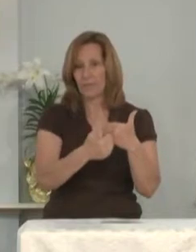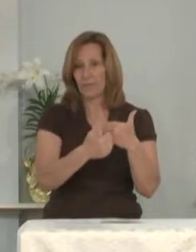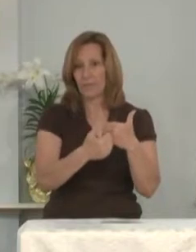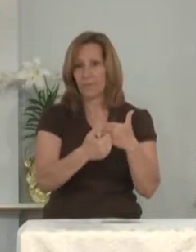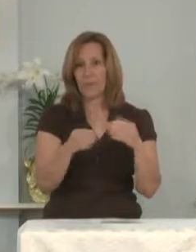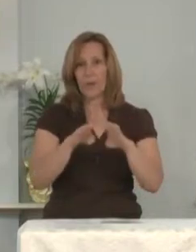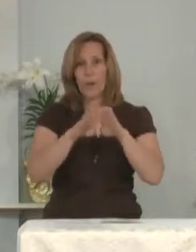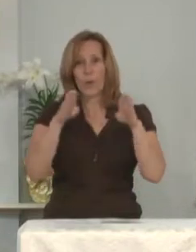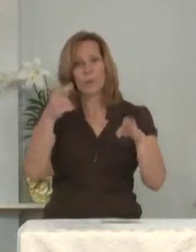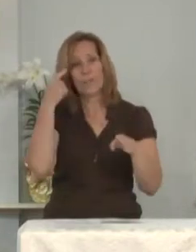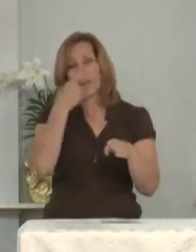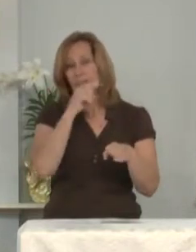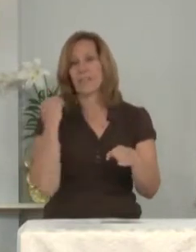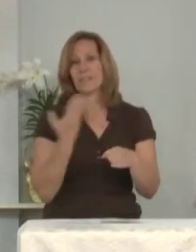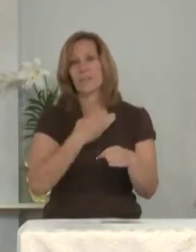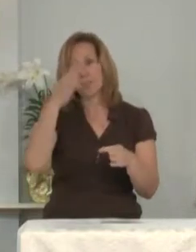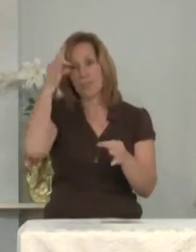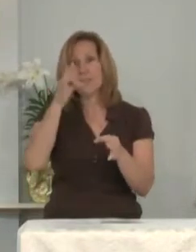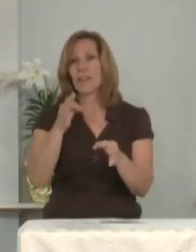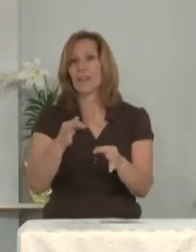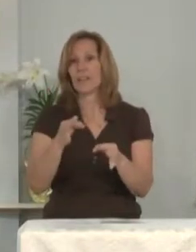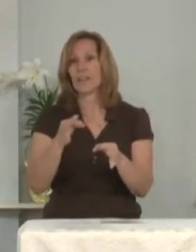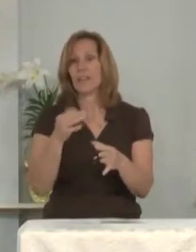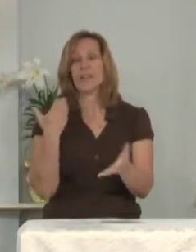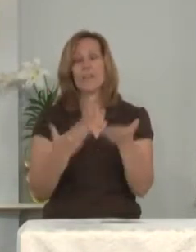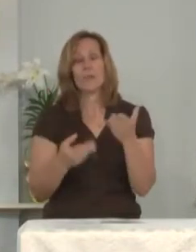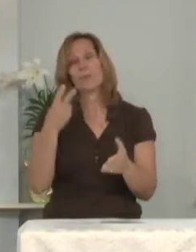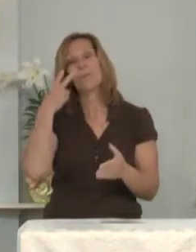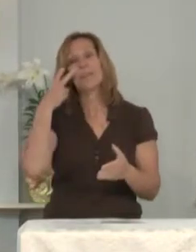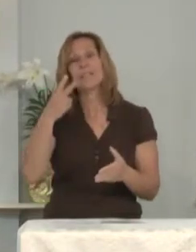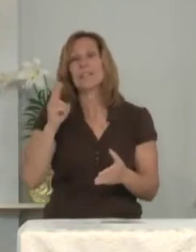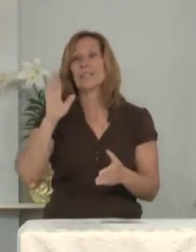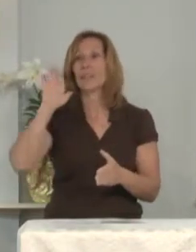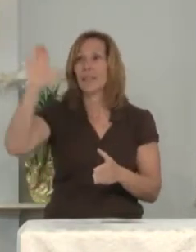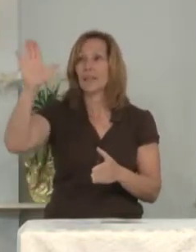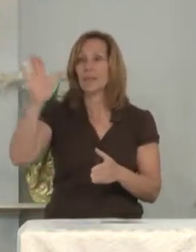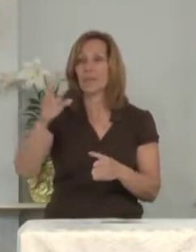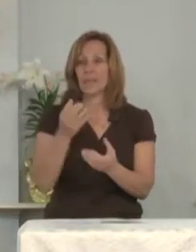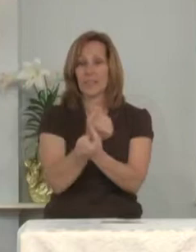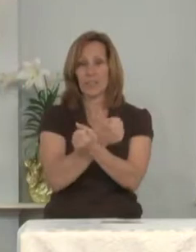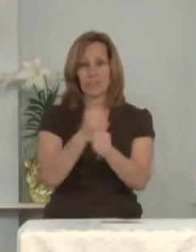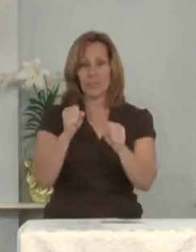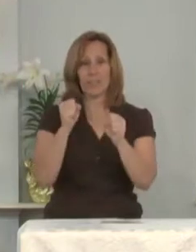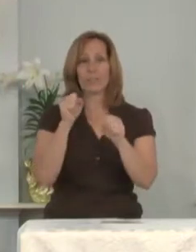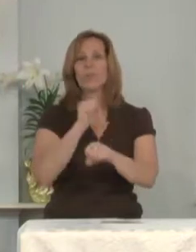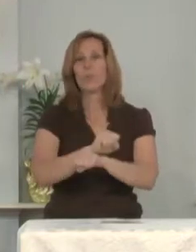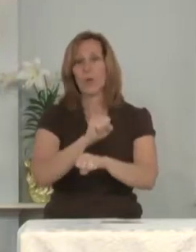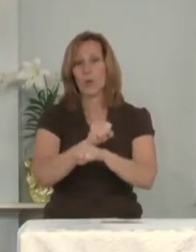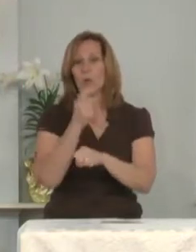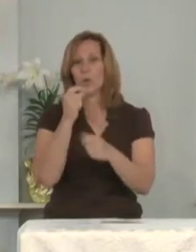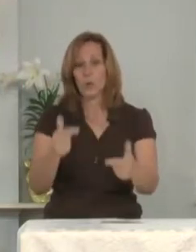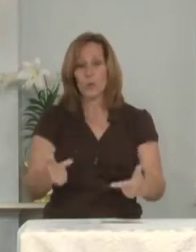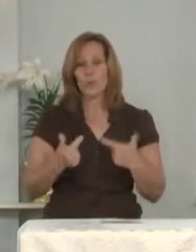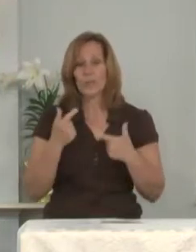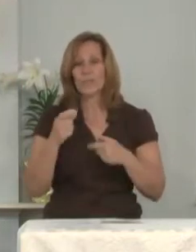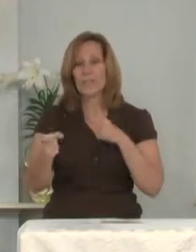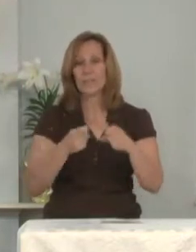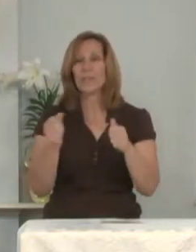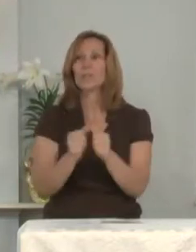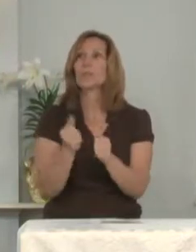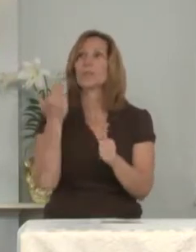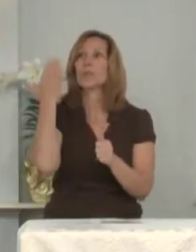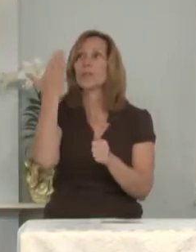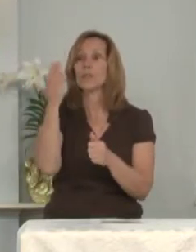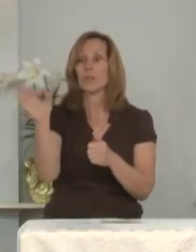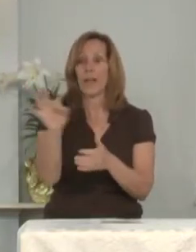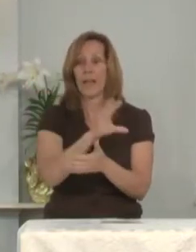Open the eyes of our faith that we may see him in his redeeming work, who lives and reigns with